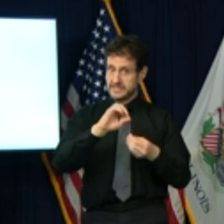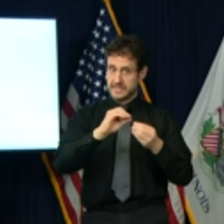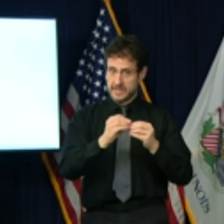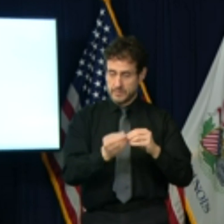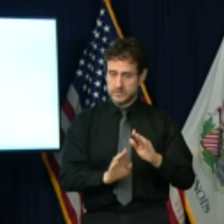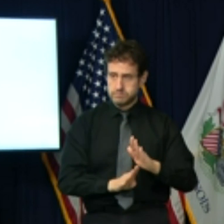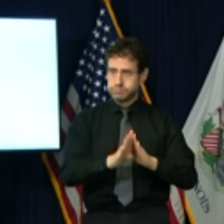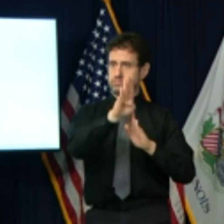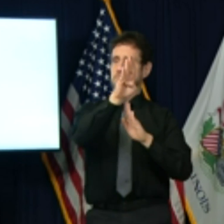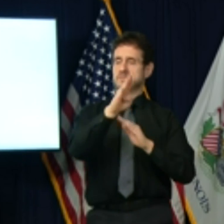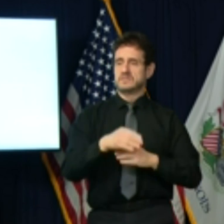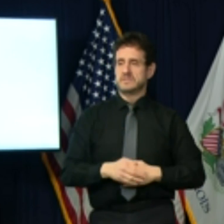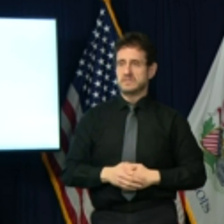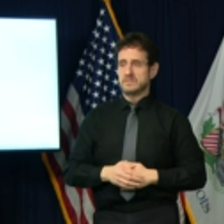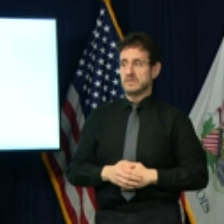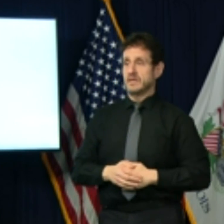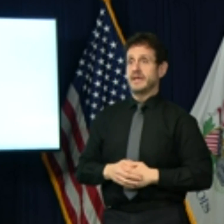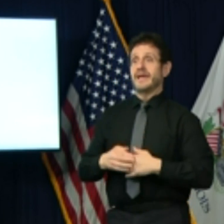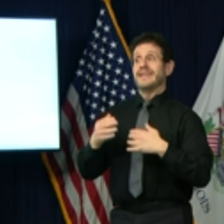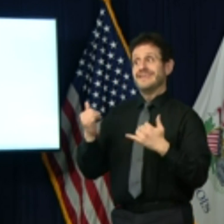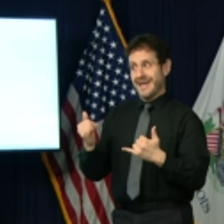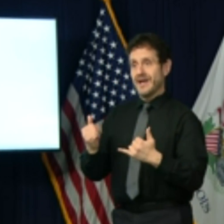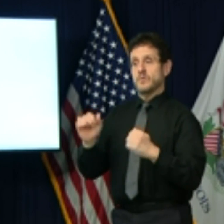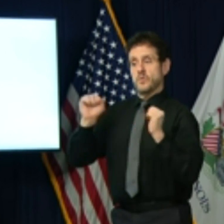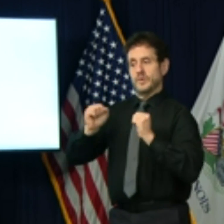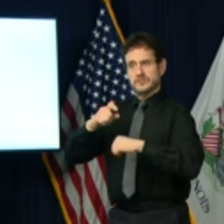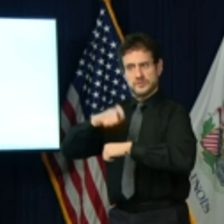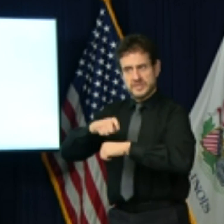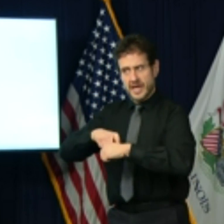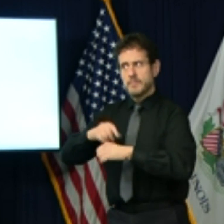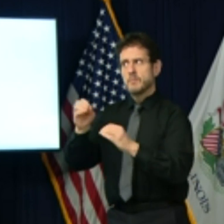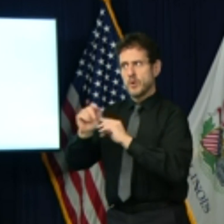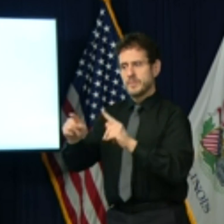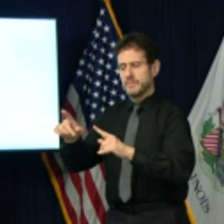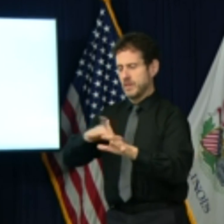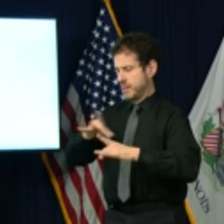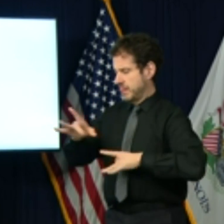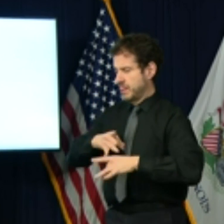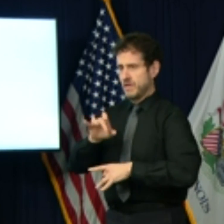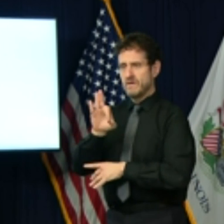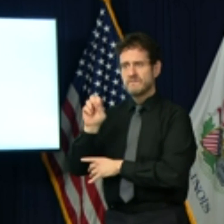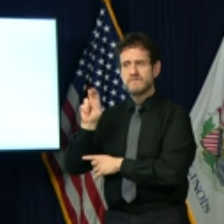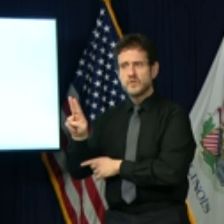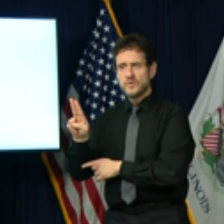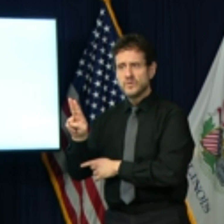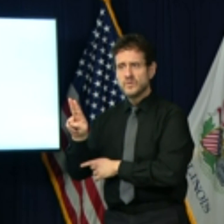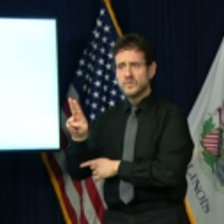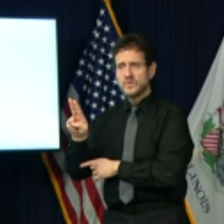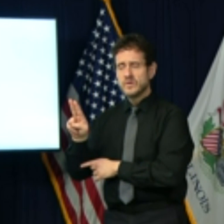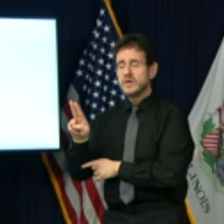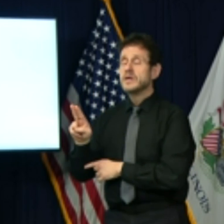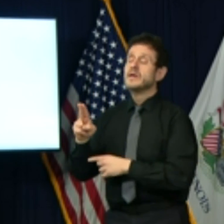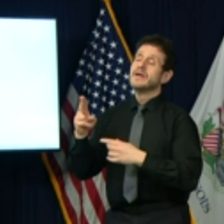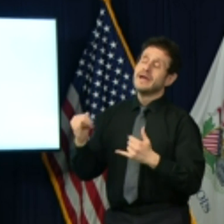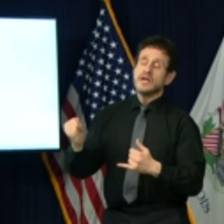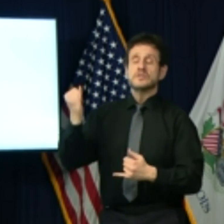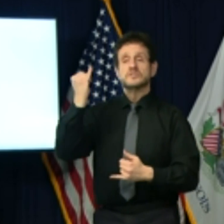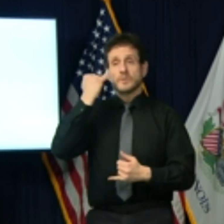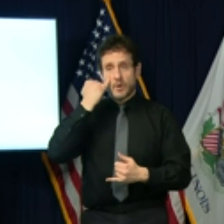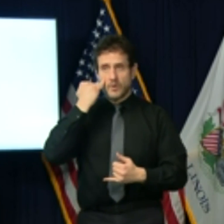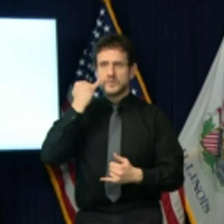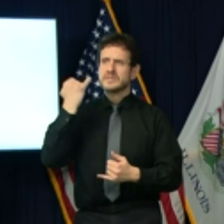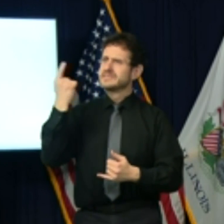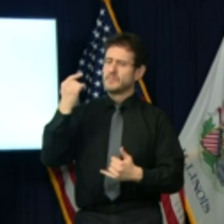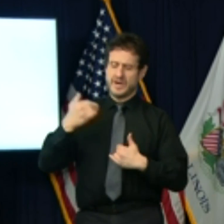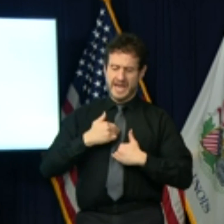flu hospitalizations will grow, where will someone go with chest pain? Where will they